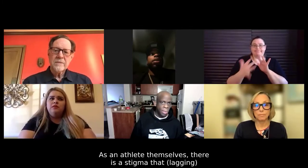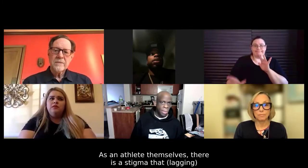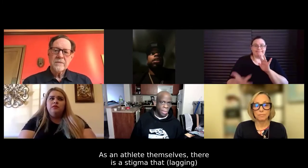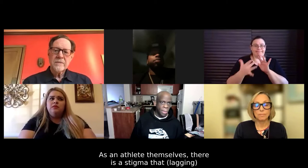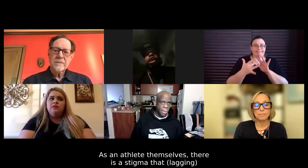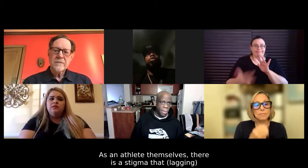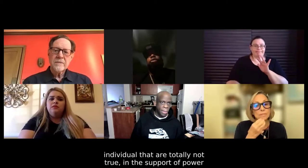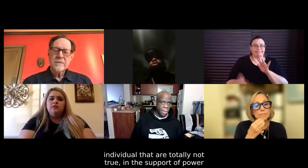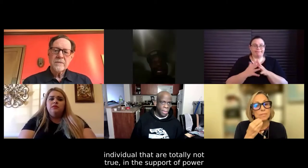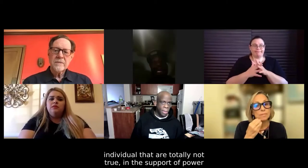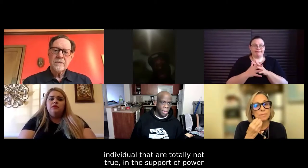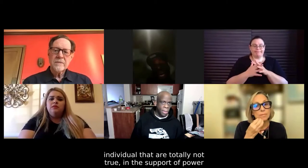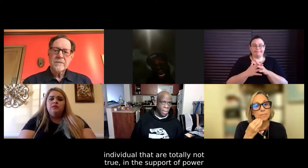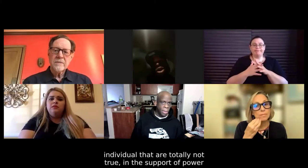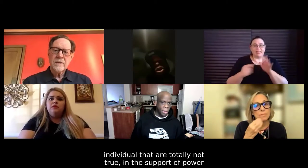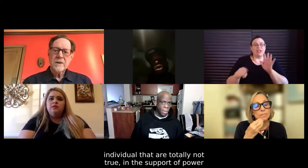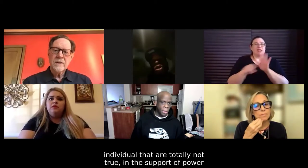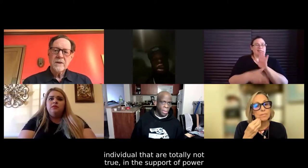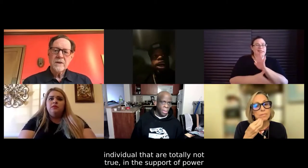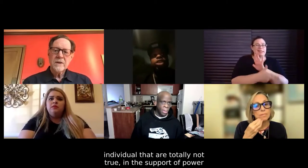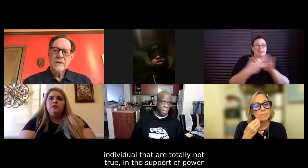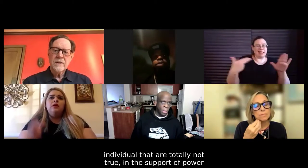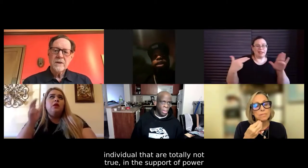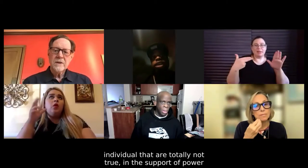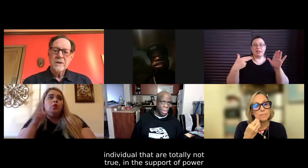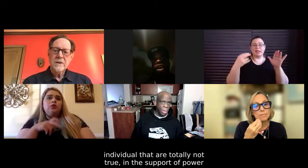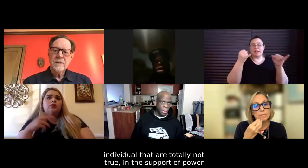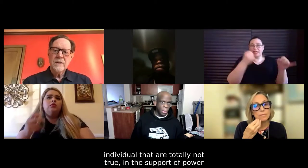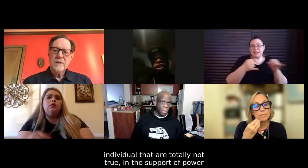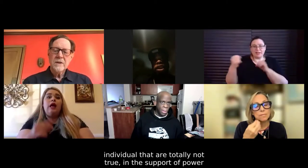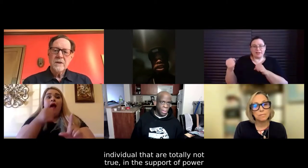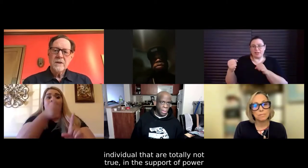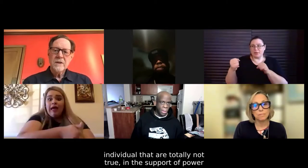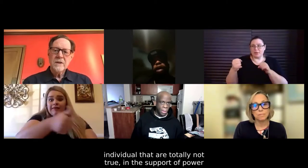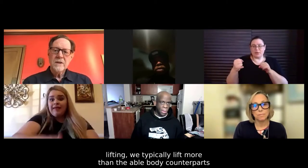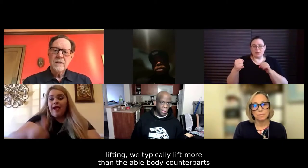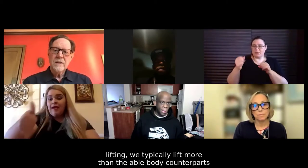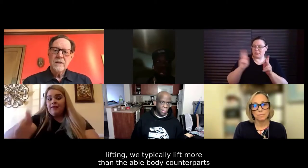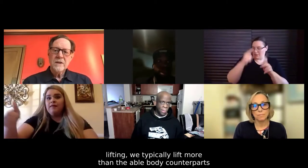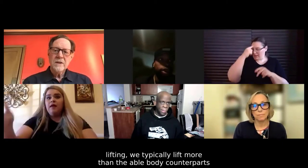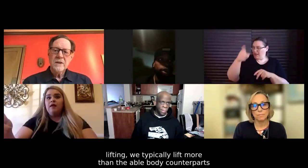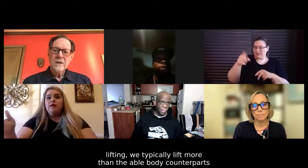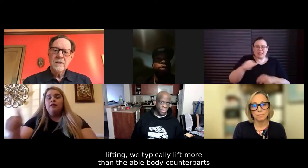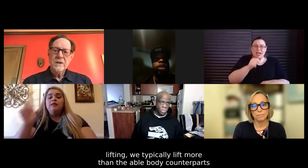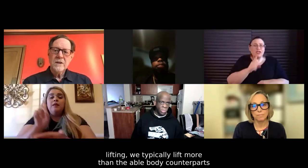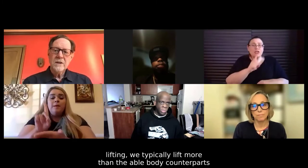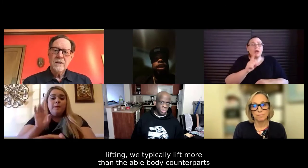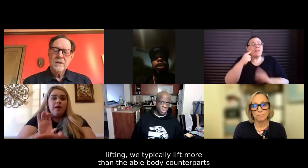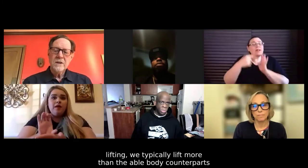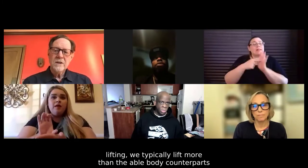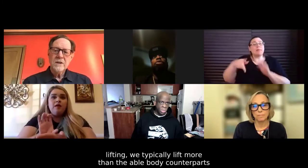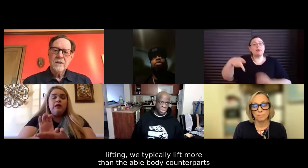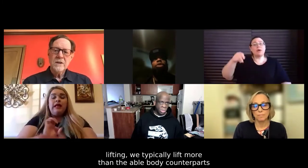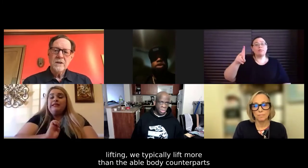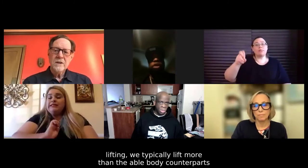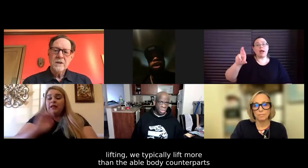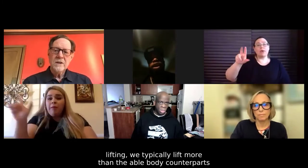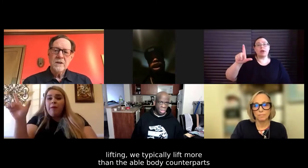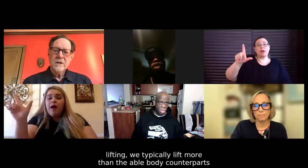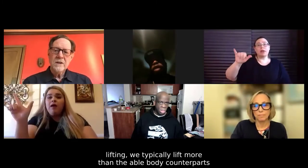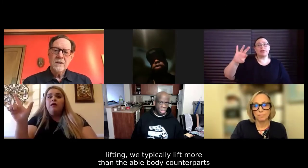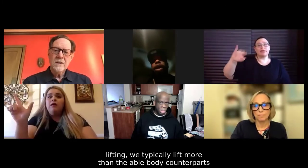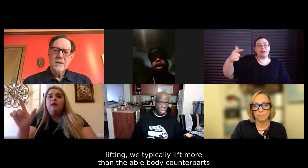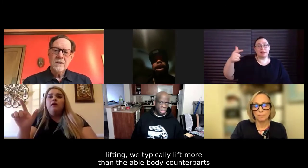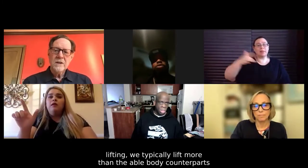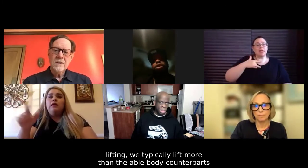you know, individuals that are disabled are not true because, especially in the sport of powerlifting, we typically lift more than